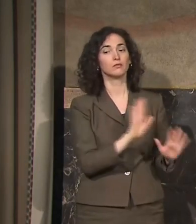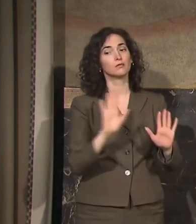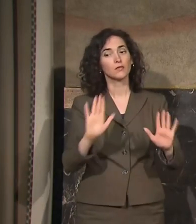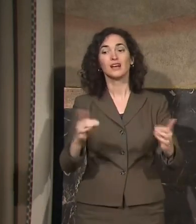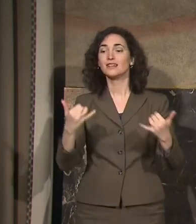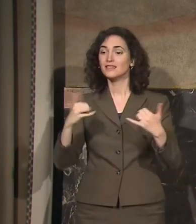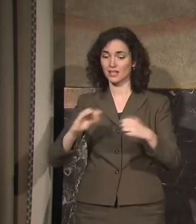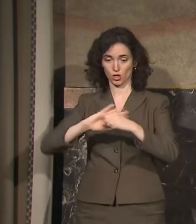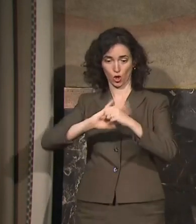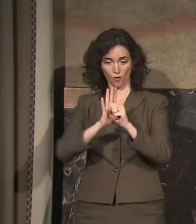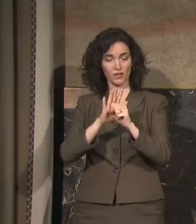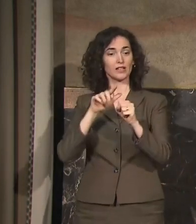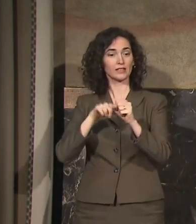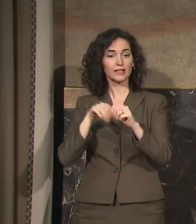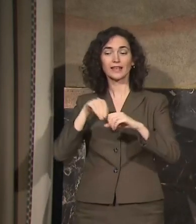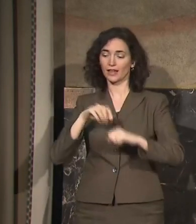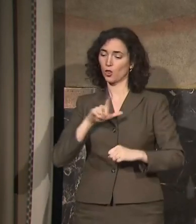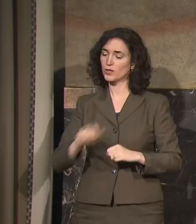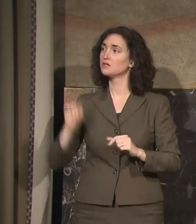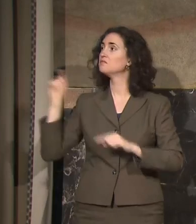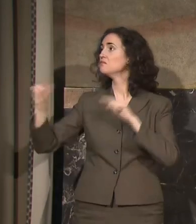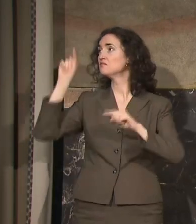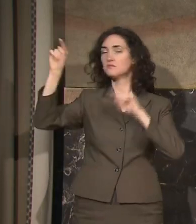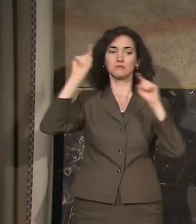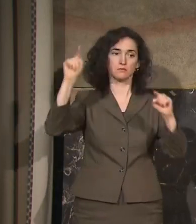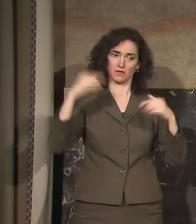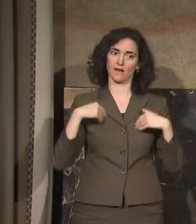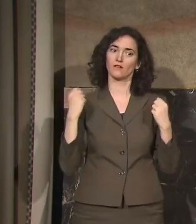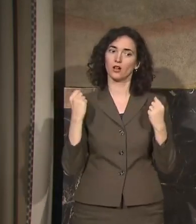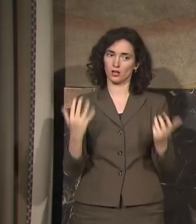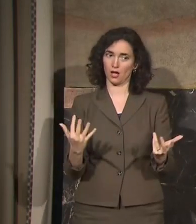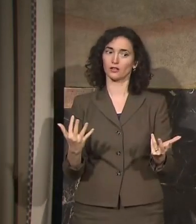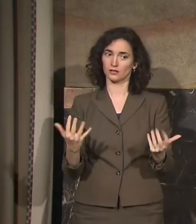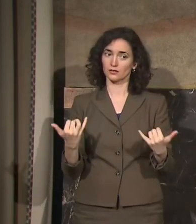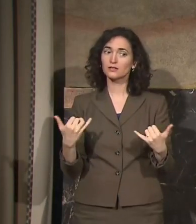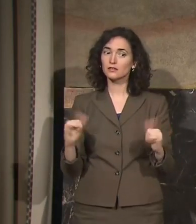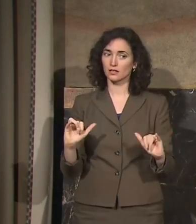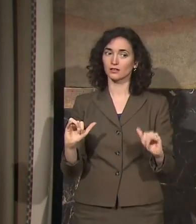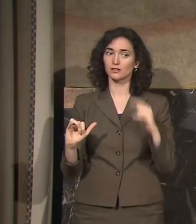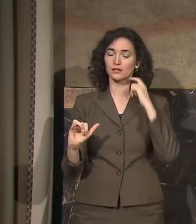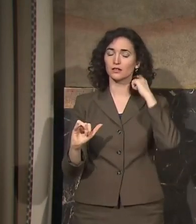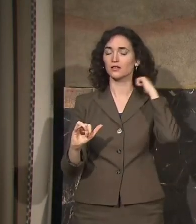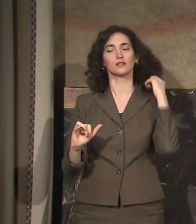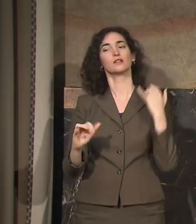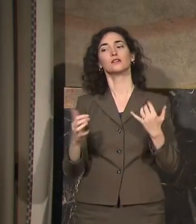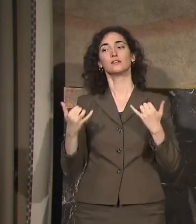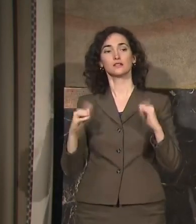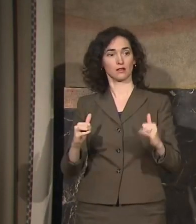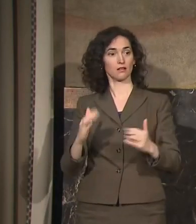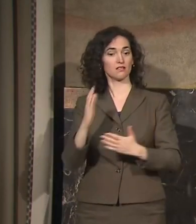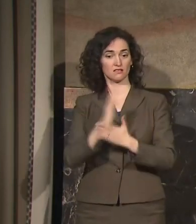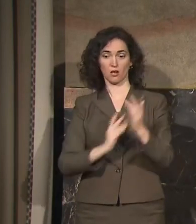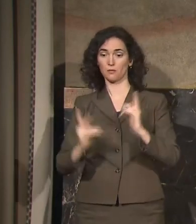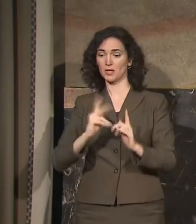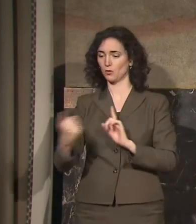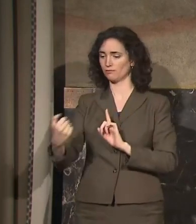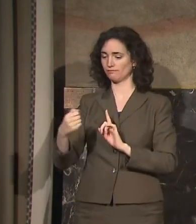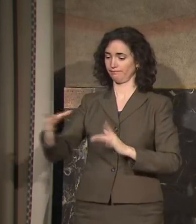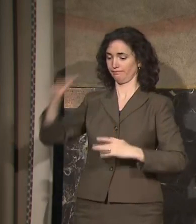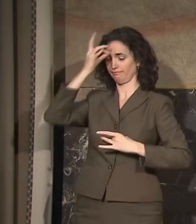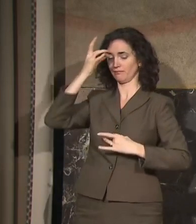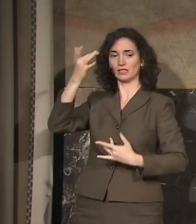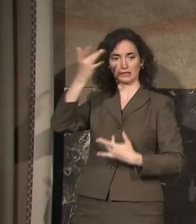-19 in Louisiana. And we still have people who are contracting the disease,